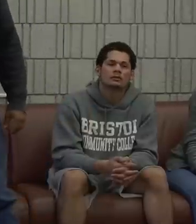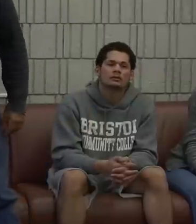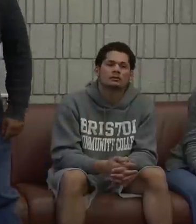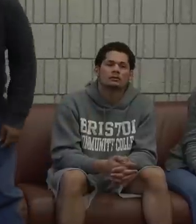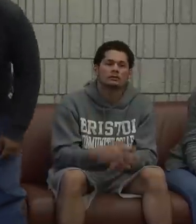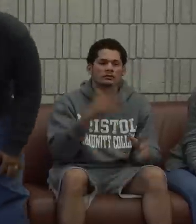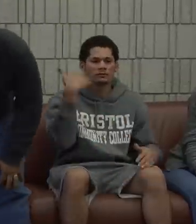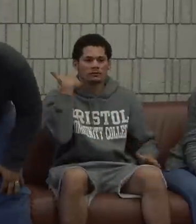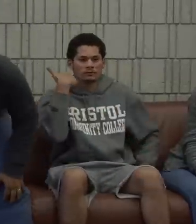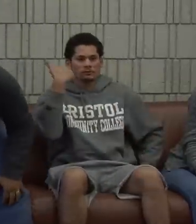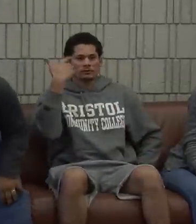learning to sign.